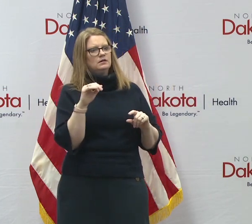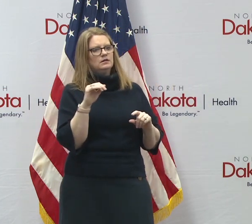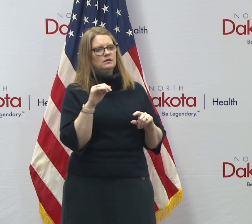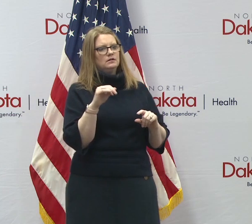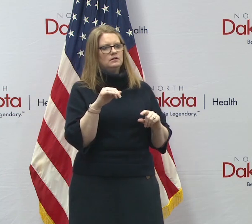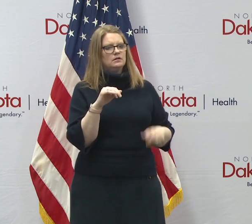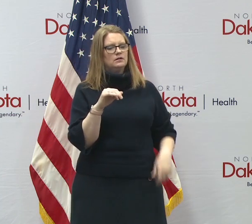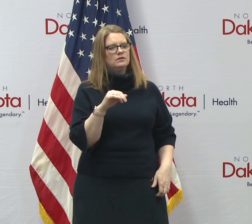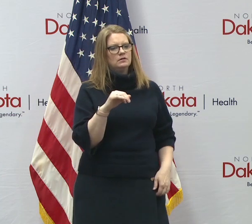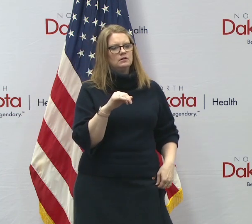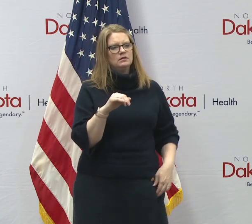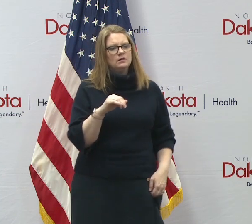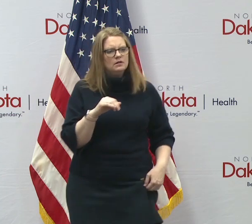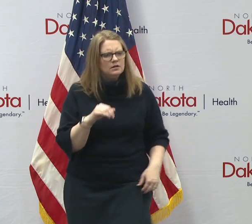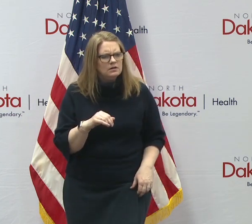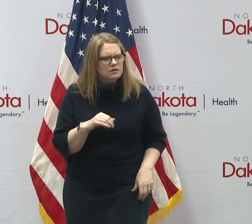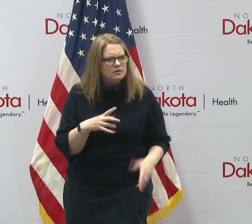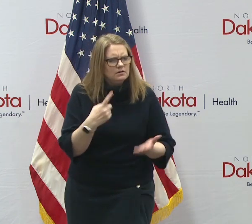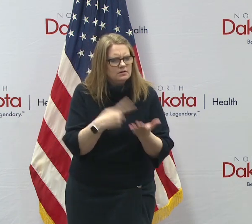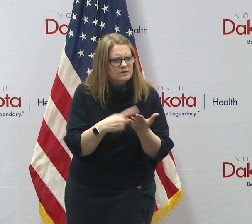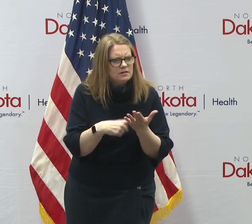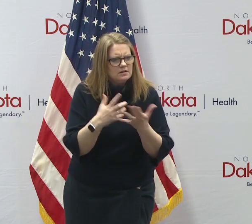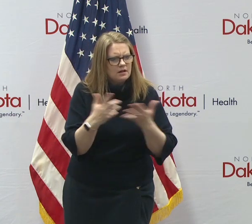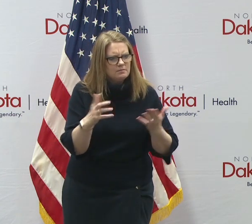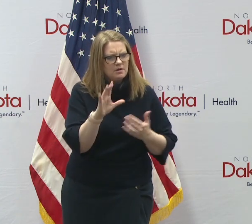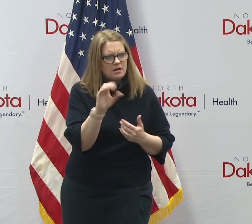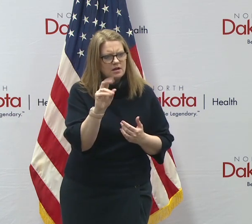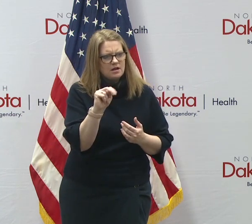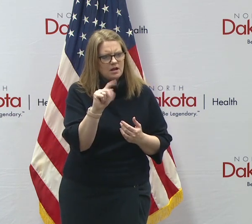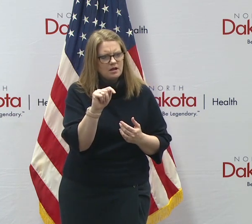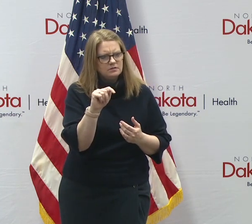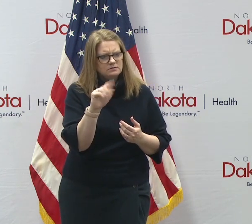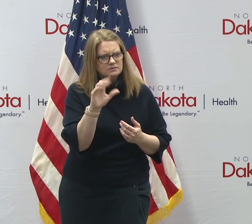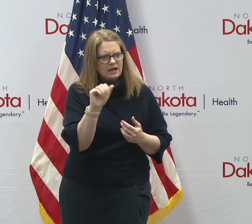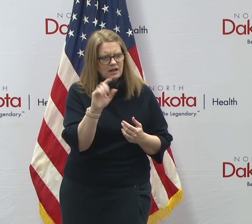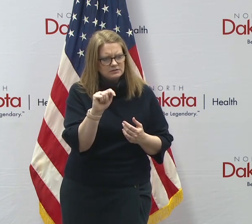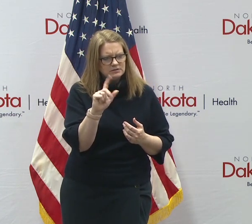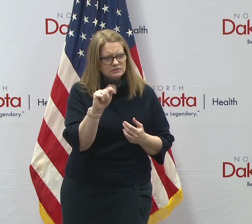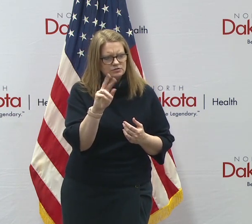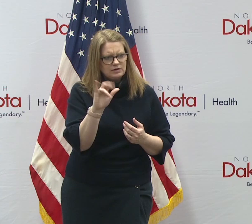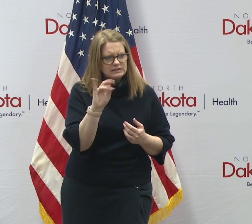Because we've talked a lot about contract tracing and the people who are